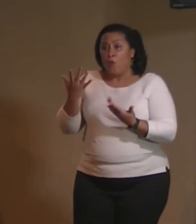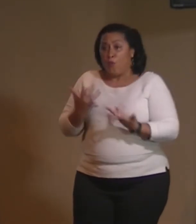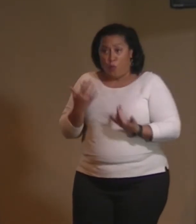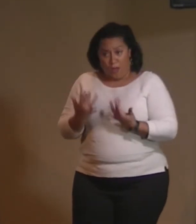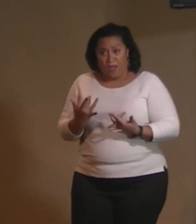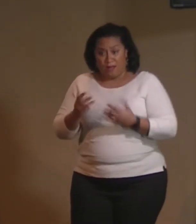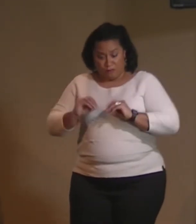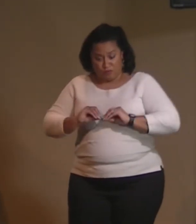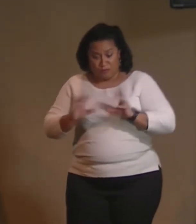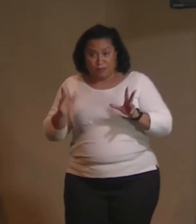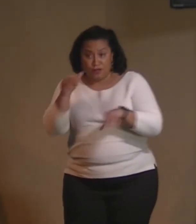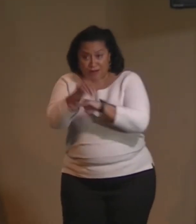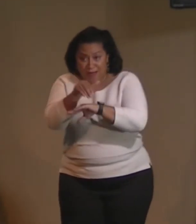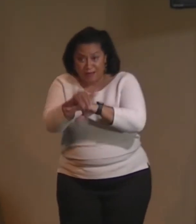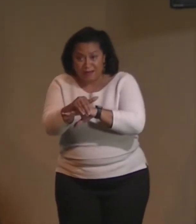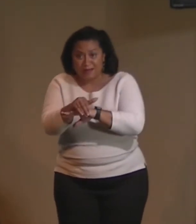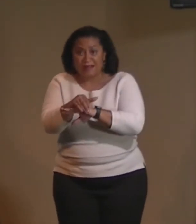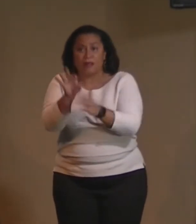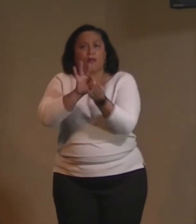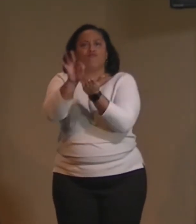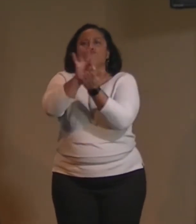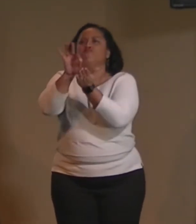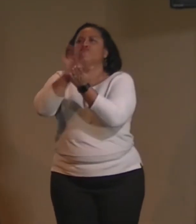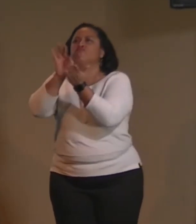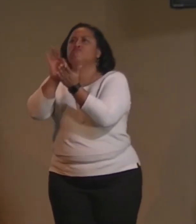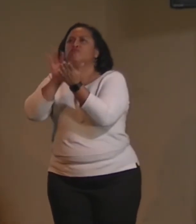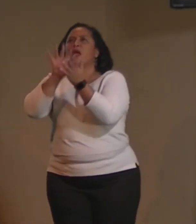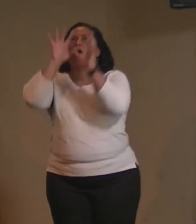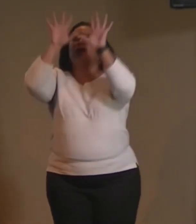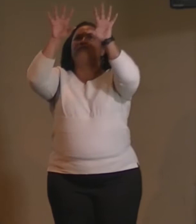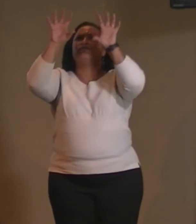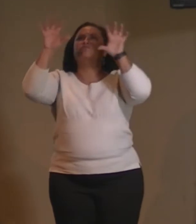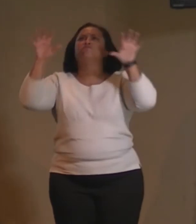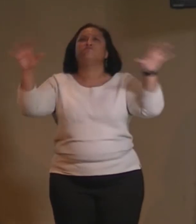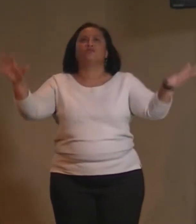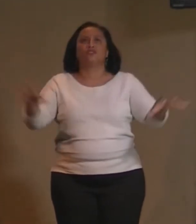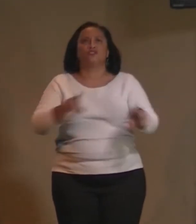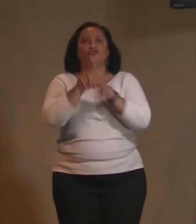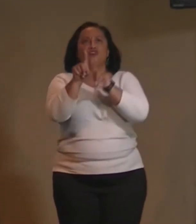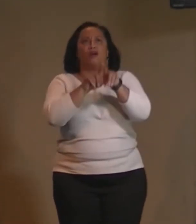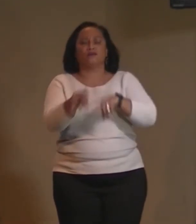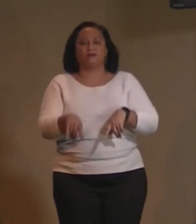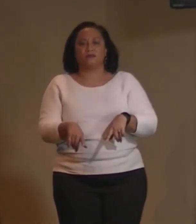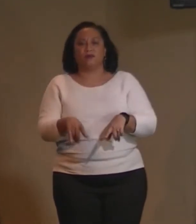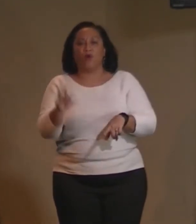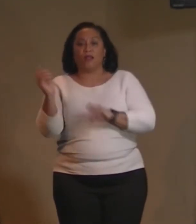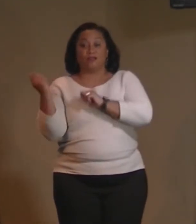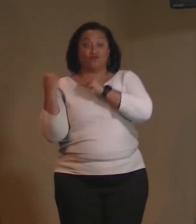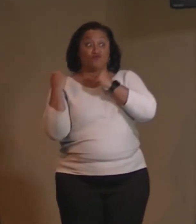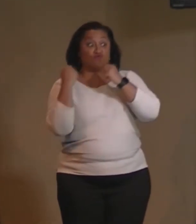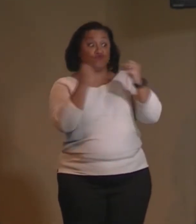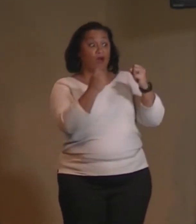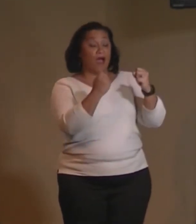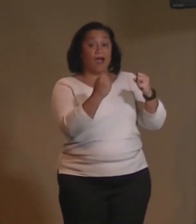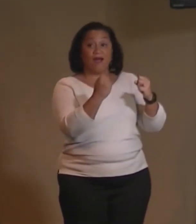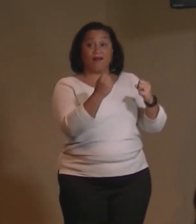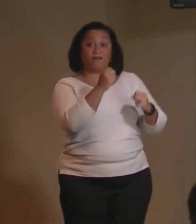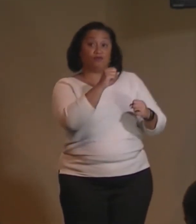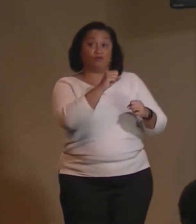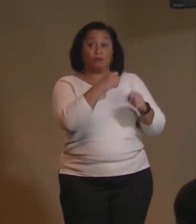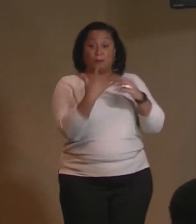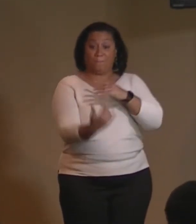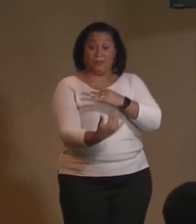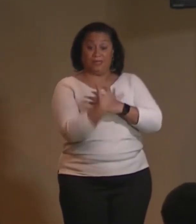night and, you know, get a calculator and count all the stars. Or let's drive down to the beach in Dover and count all the grains of sand on the beach.